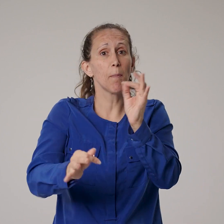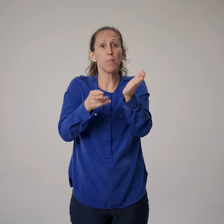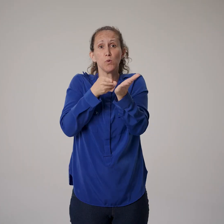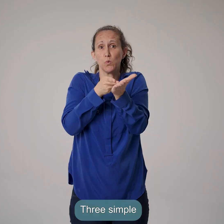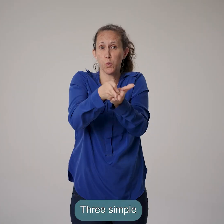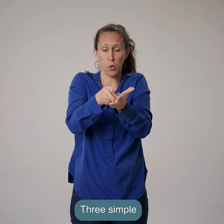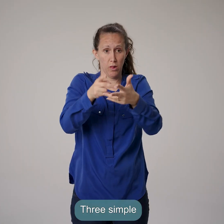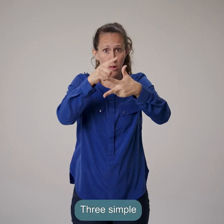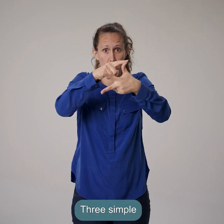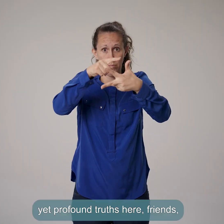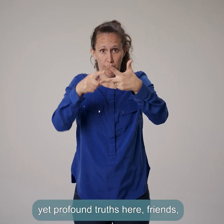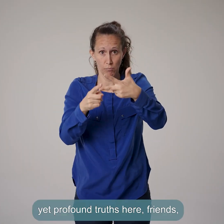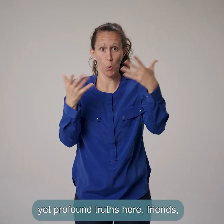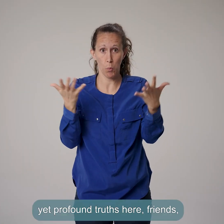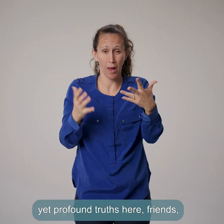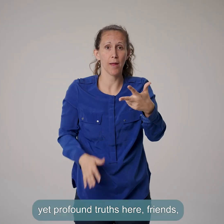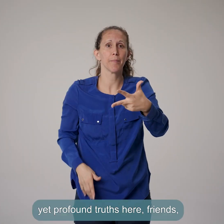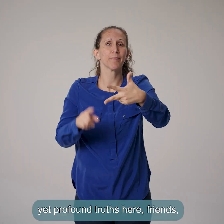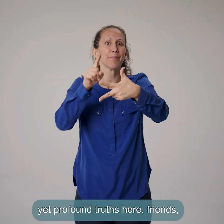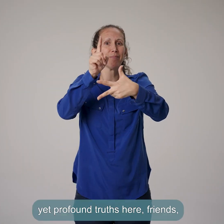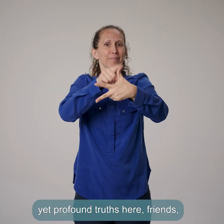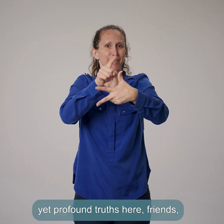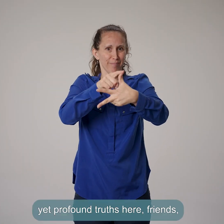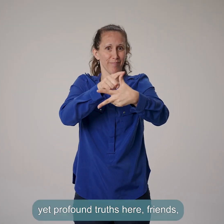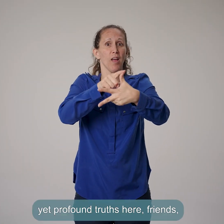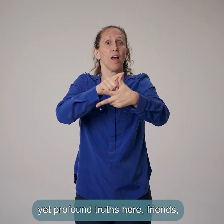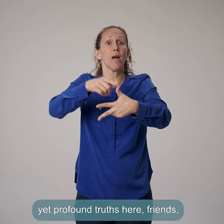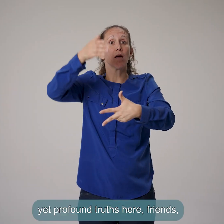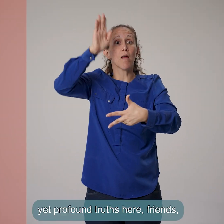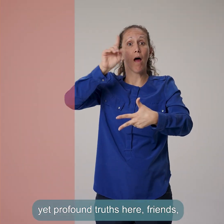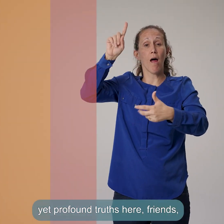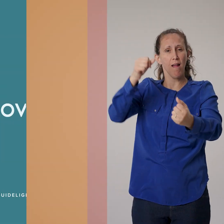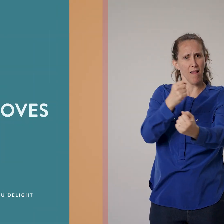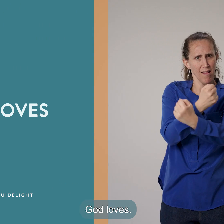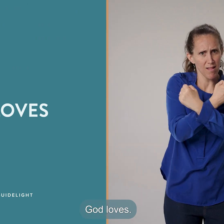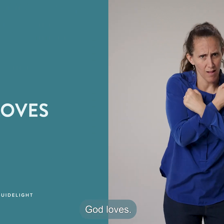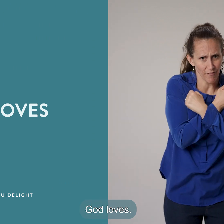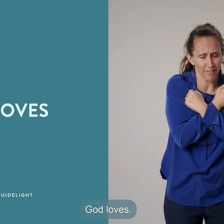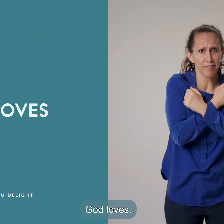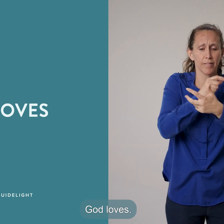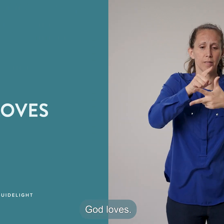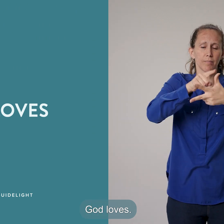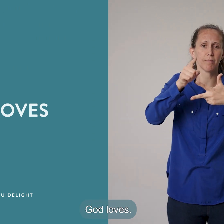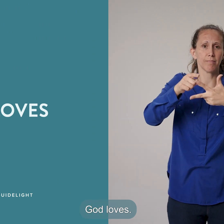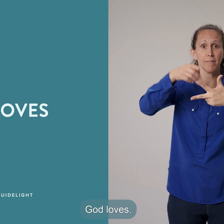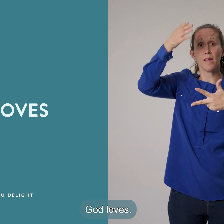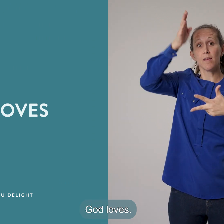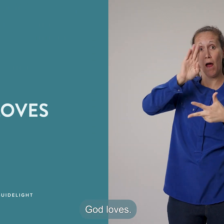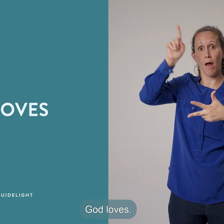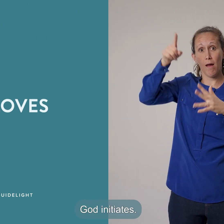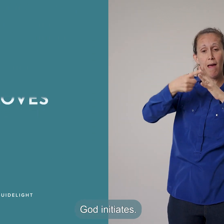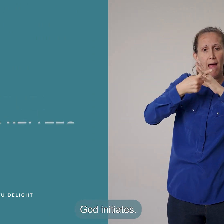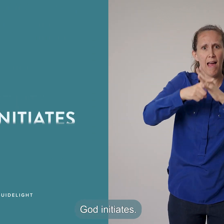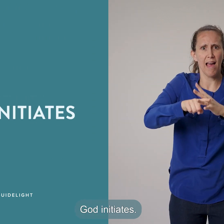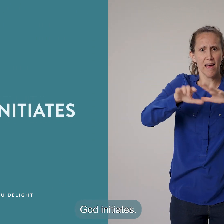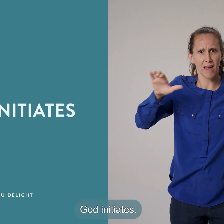Three simple yet profound truths here, friends. God loves. God initiates.